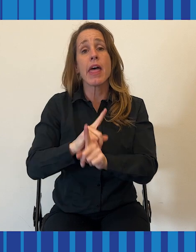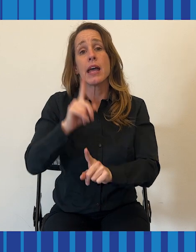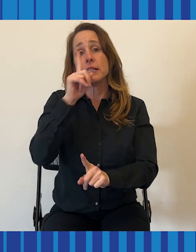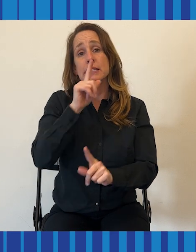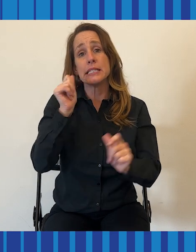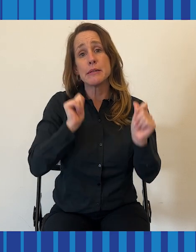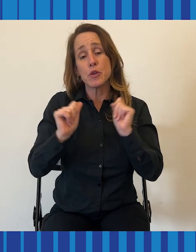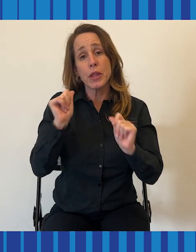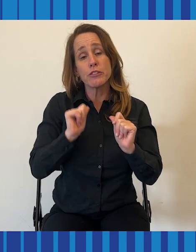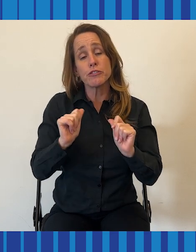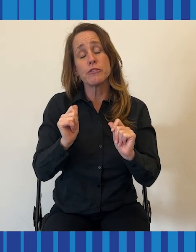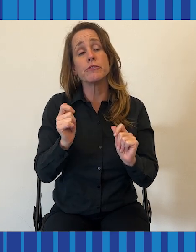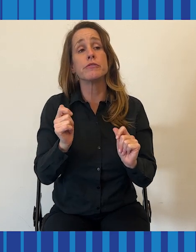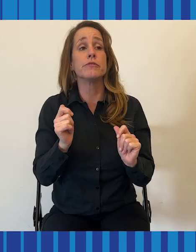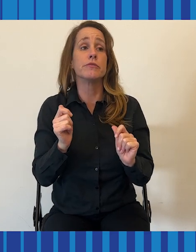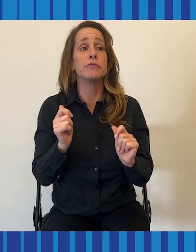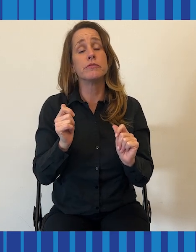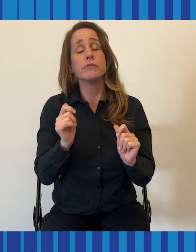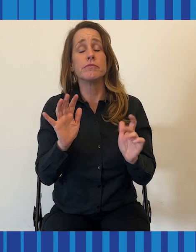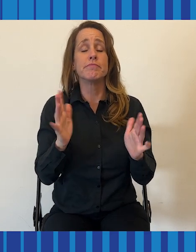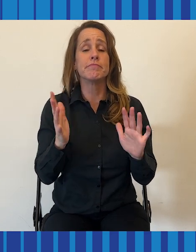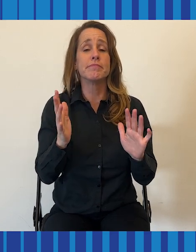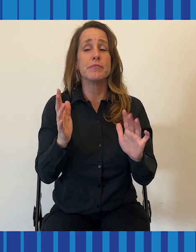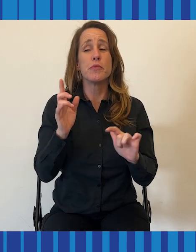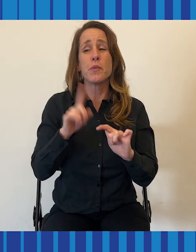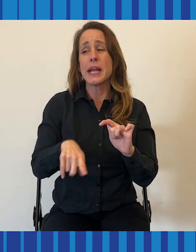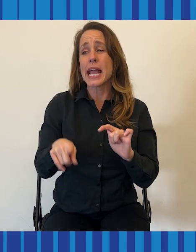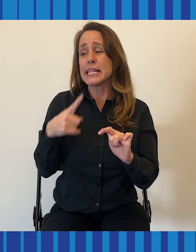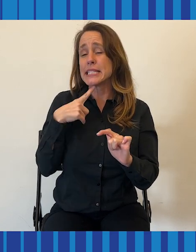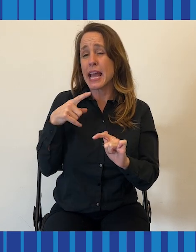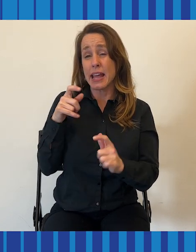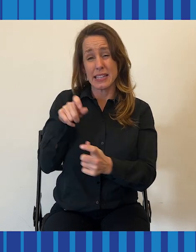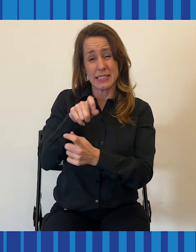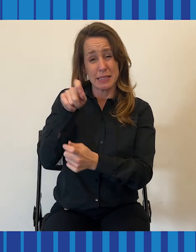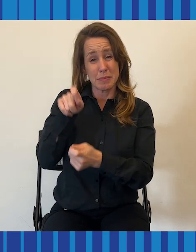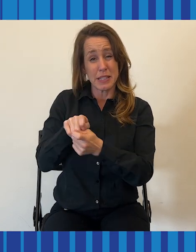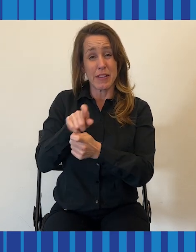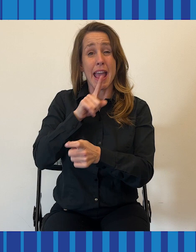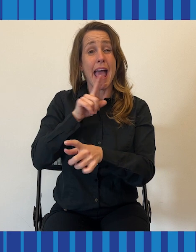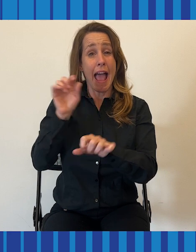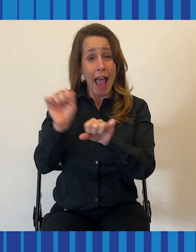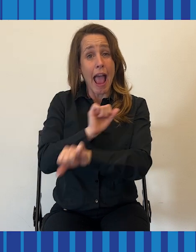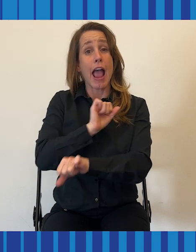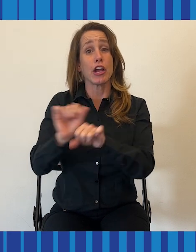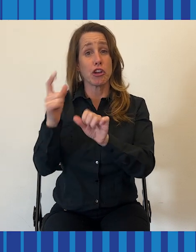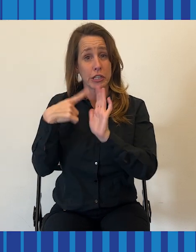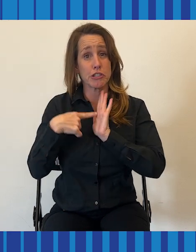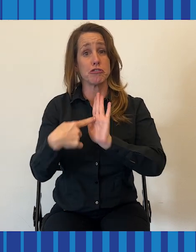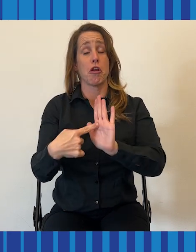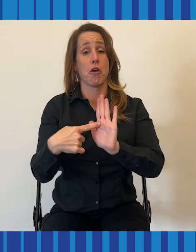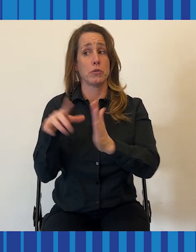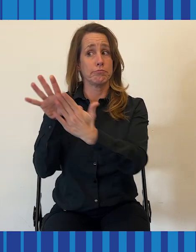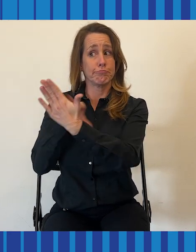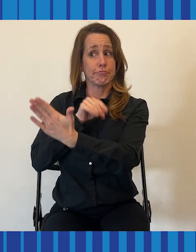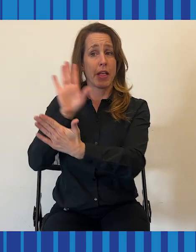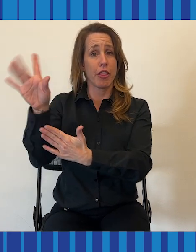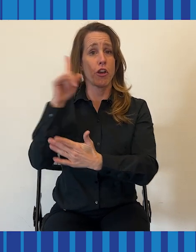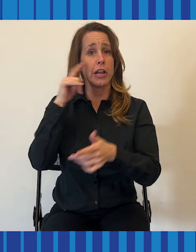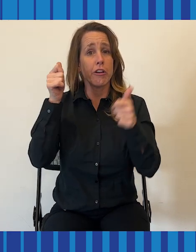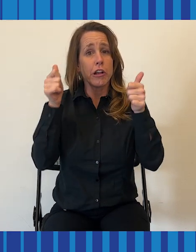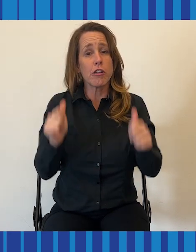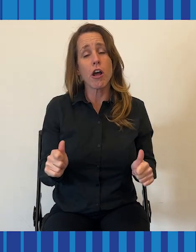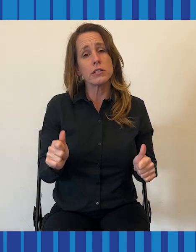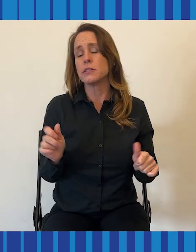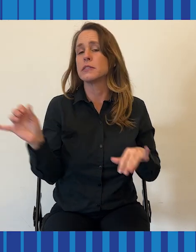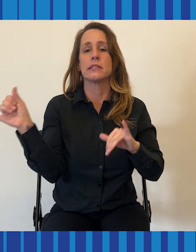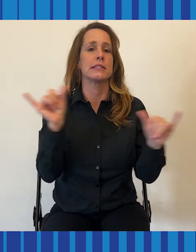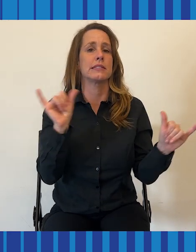in a sense, we can't really say if it's accurately replicating hearing loss because just